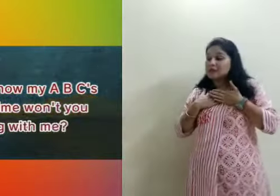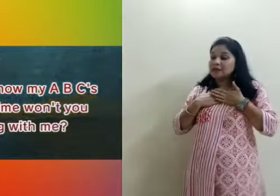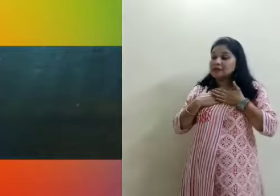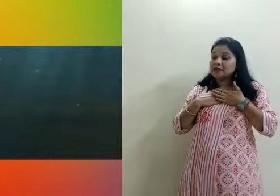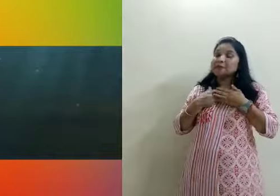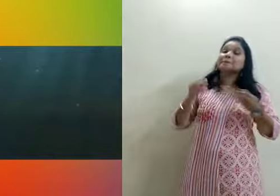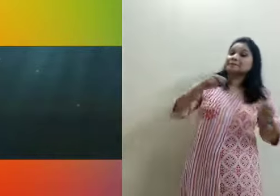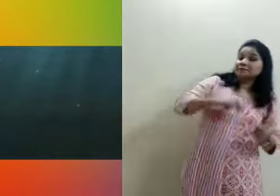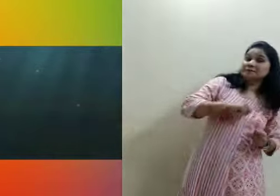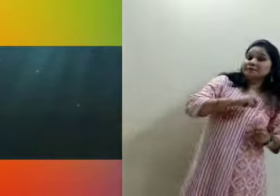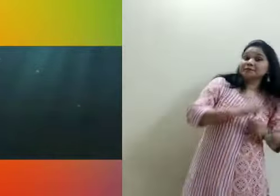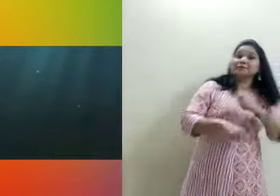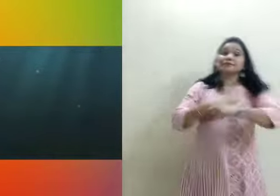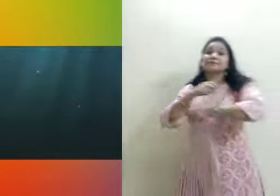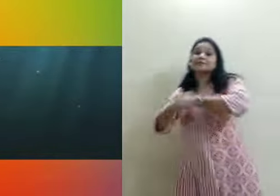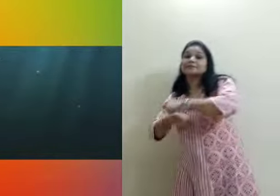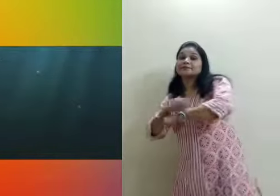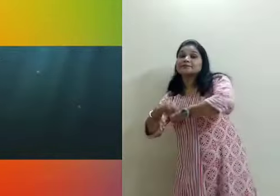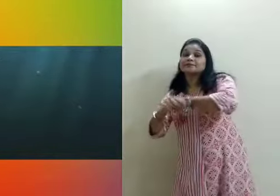me.